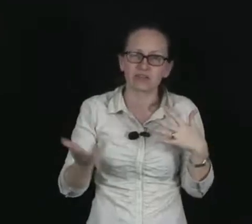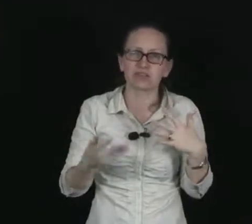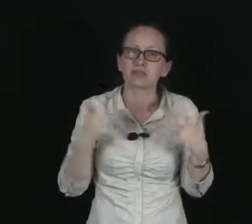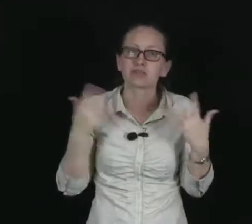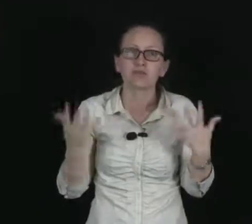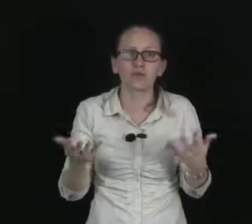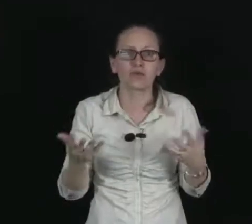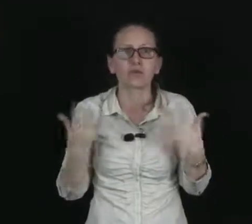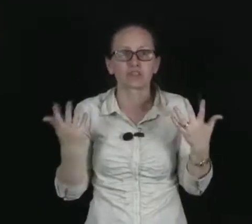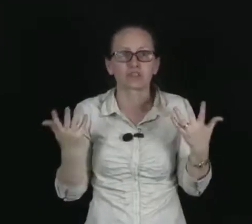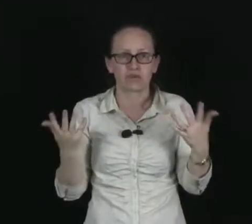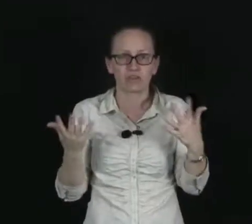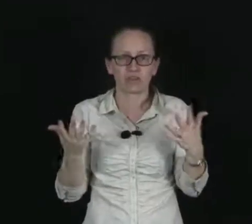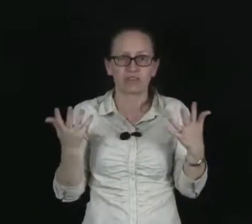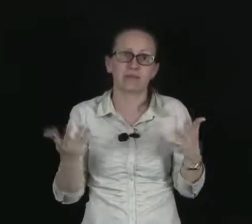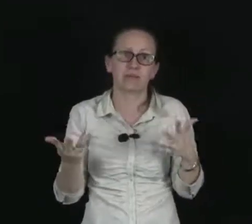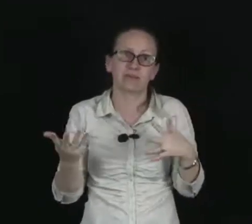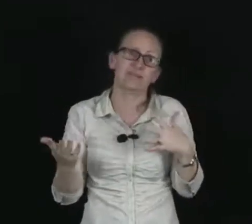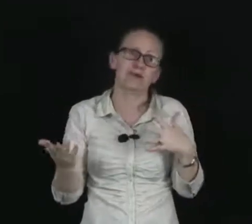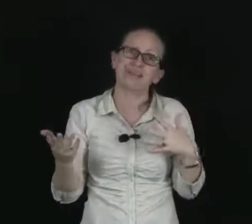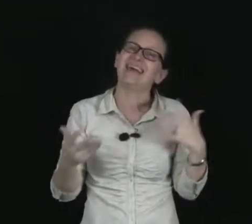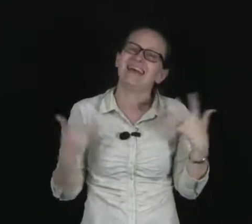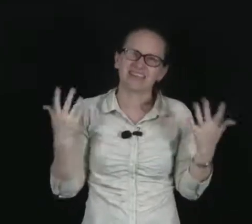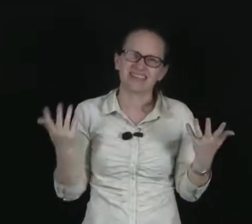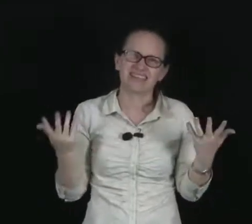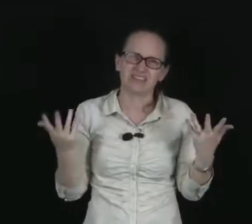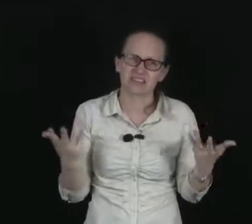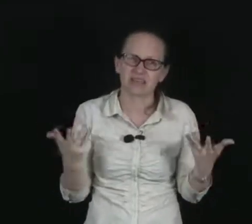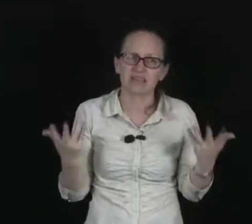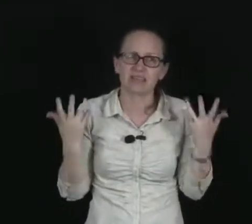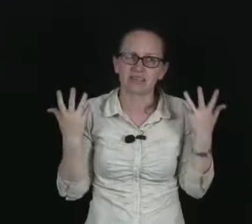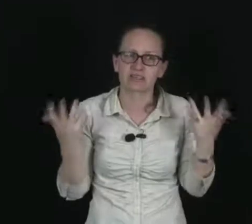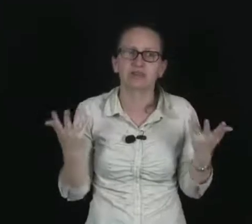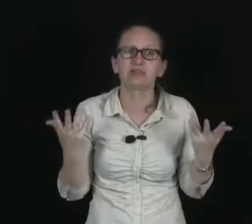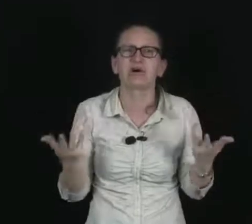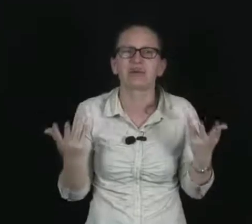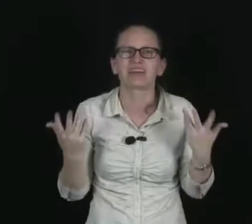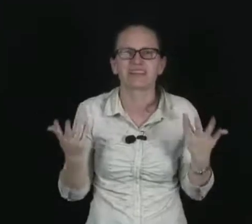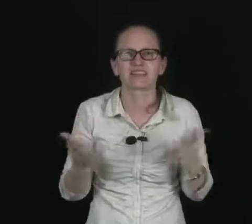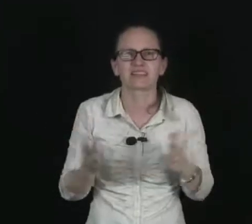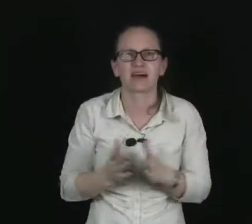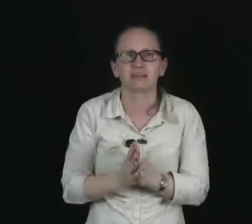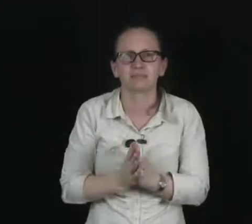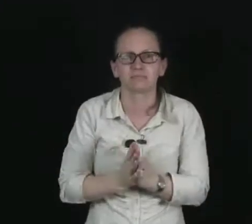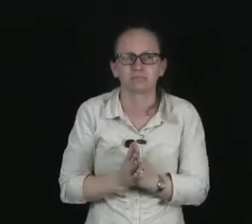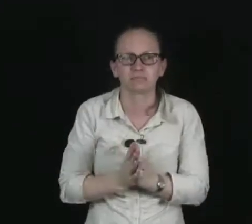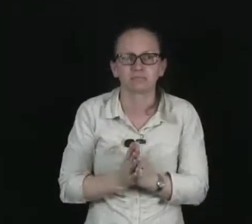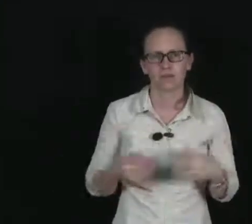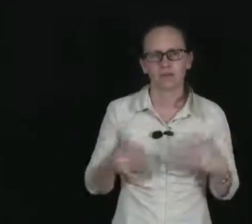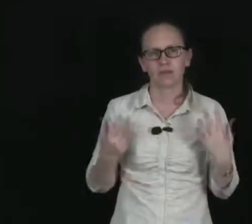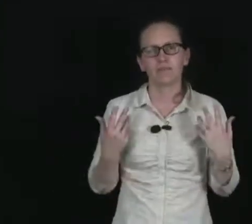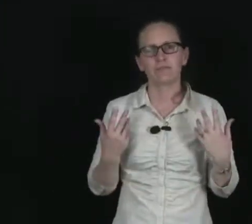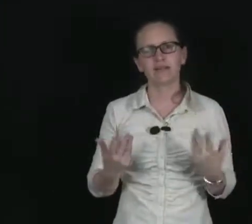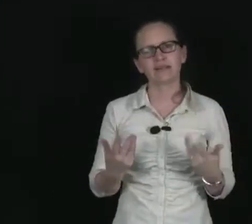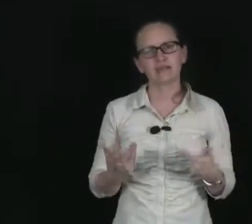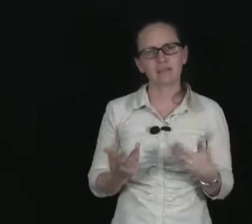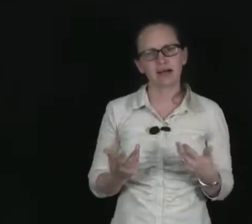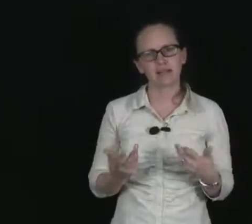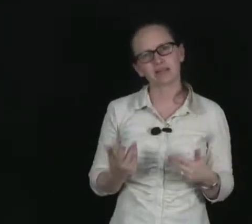use this to model what's going on in the human body and to see if something is going wrong inside. Beta particles